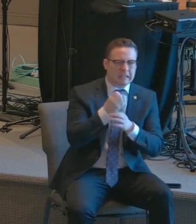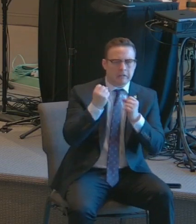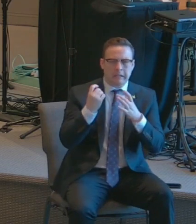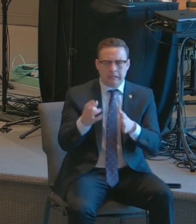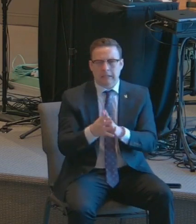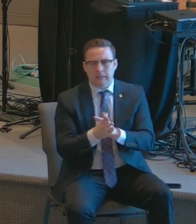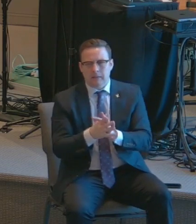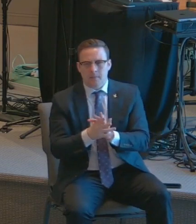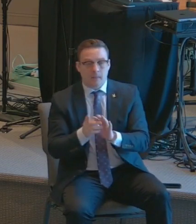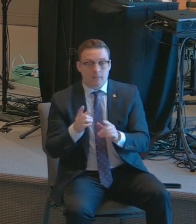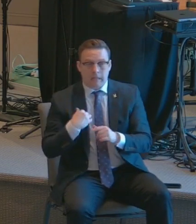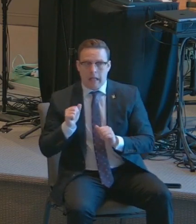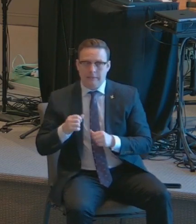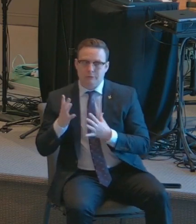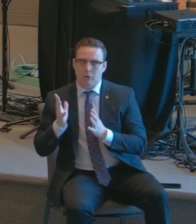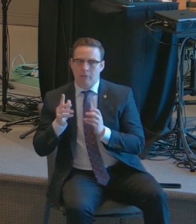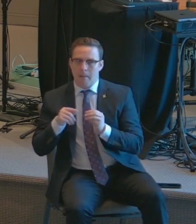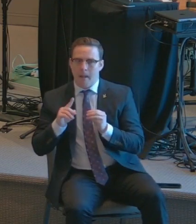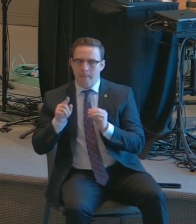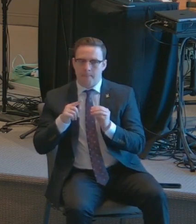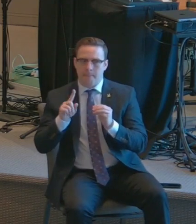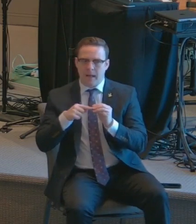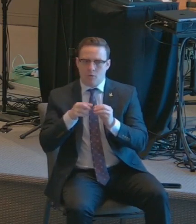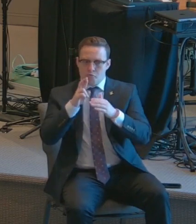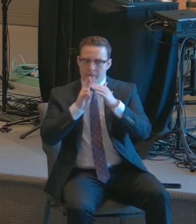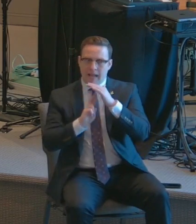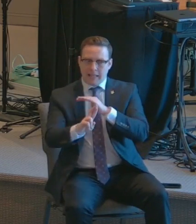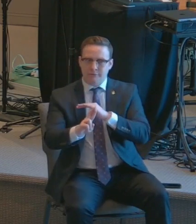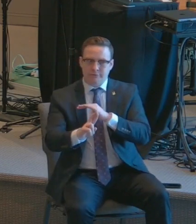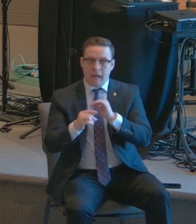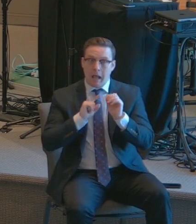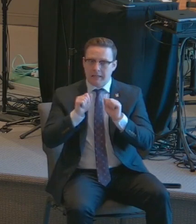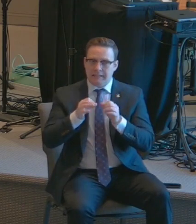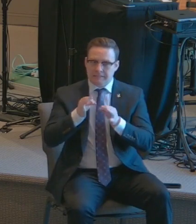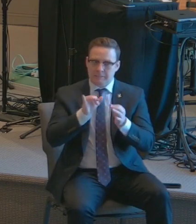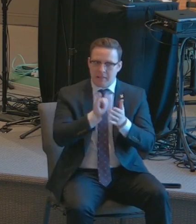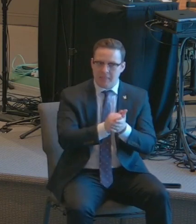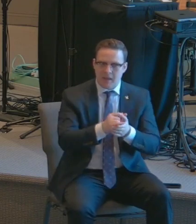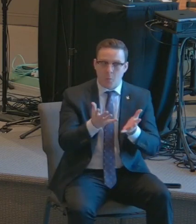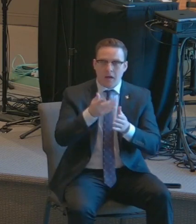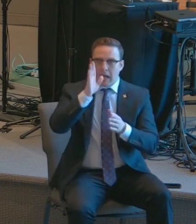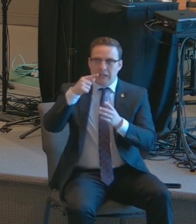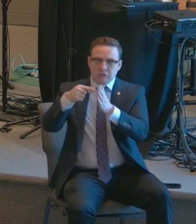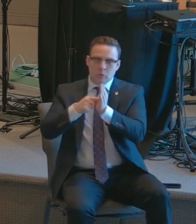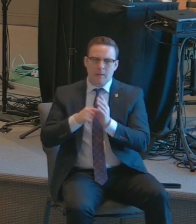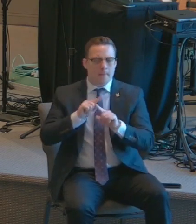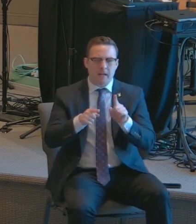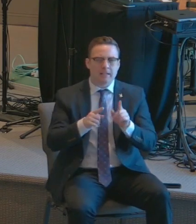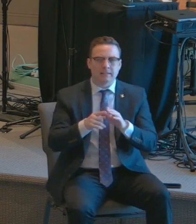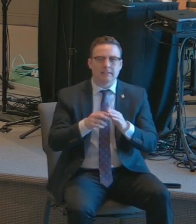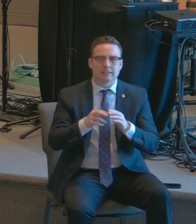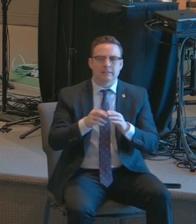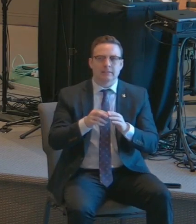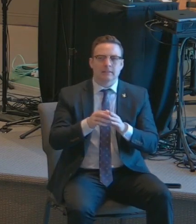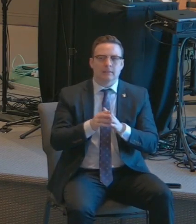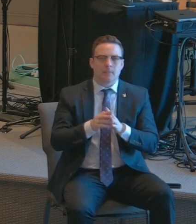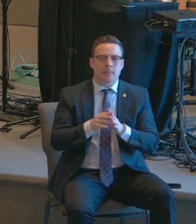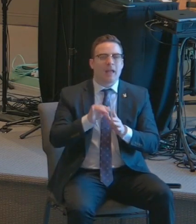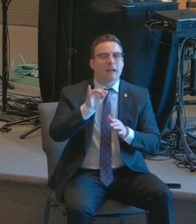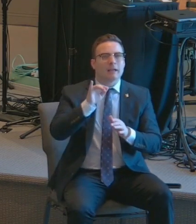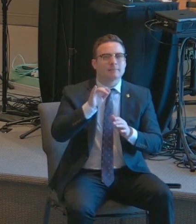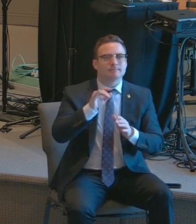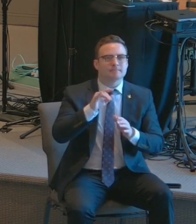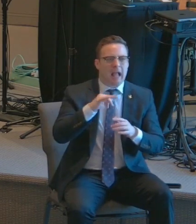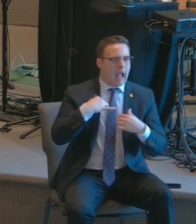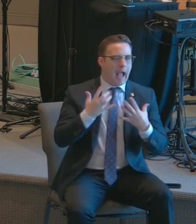and things like that. And I could talk all about that. I could tell you the things that God has told me and the things that God has showed me. But he was saying, but that can give credit